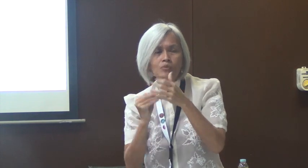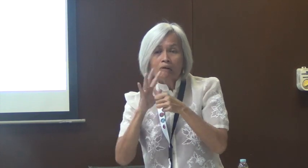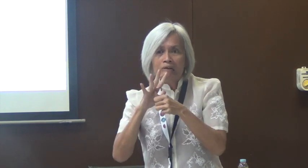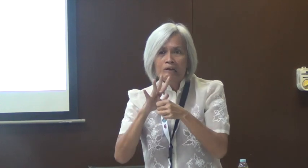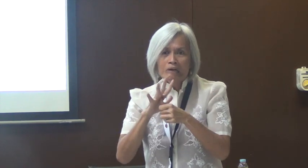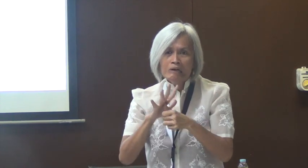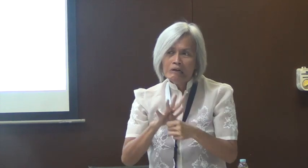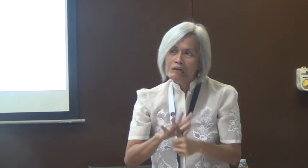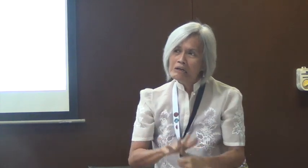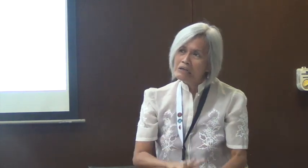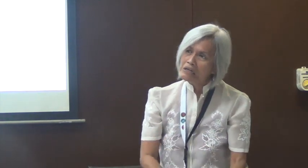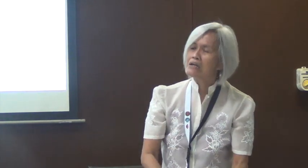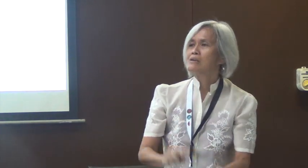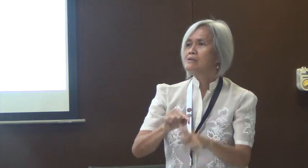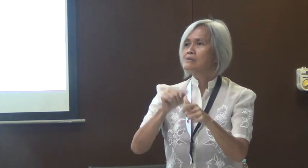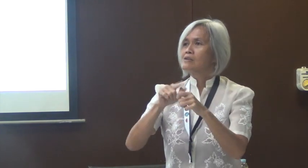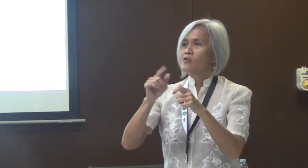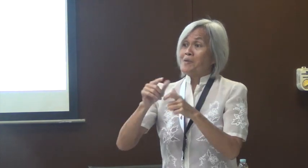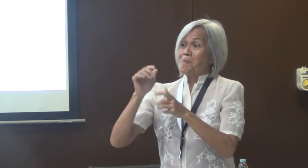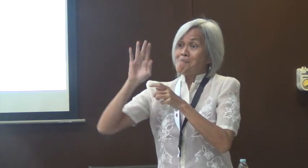are languages that are quite similar.